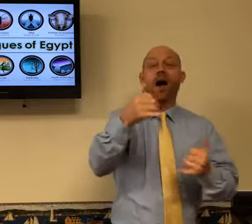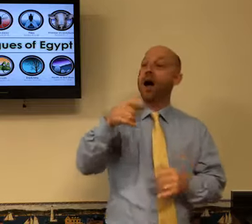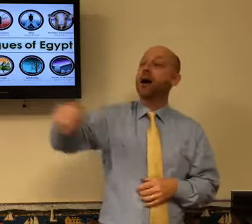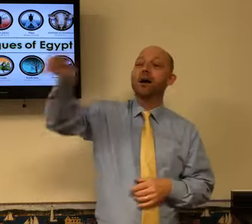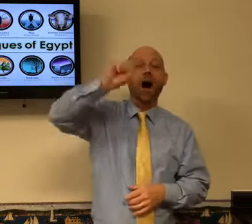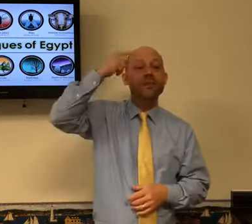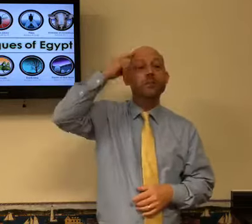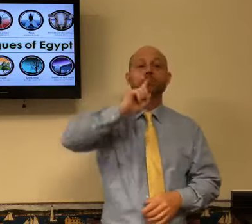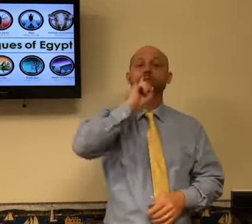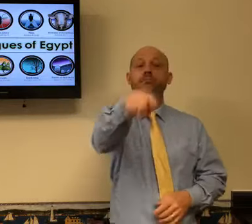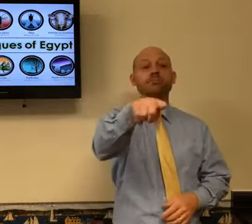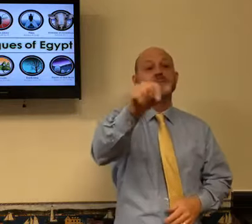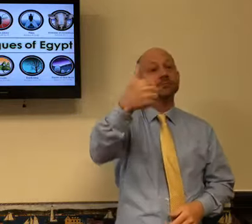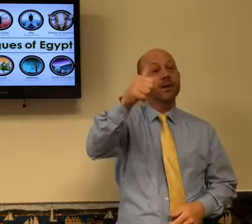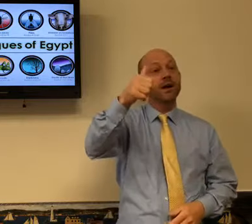that we're supposed to obey.